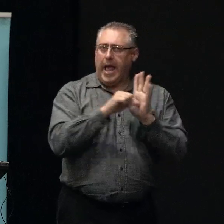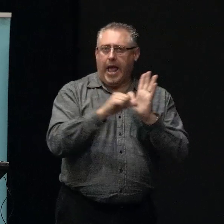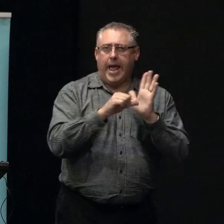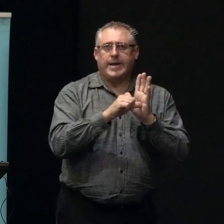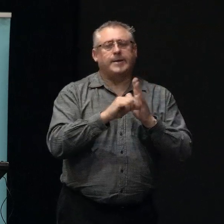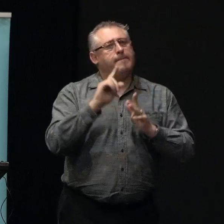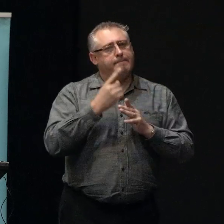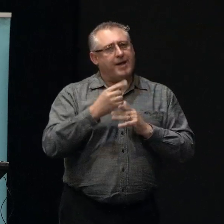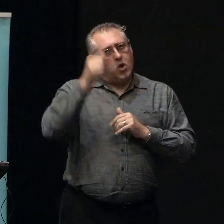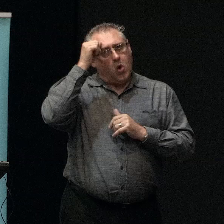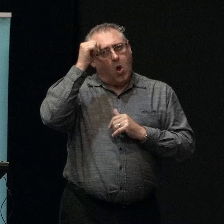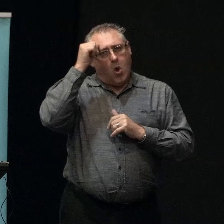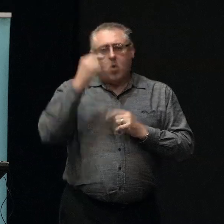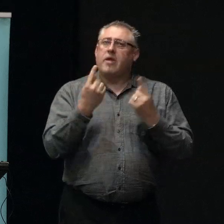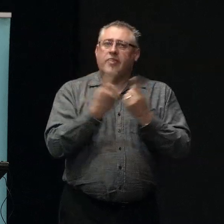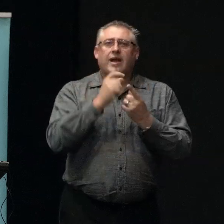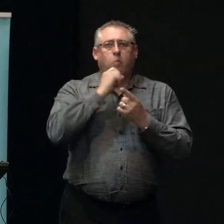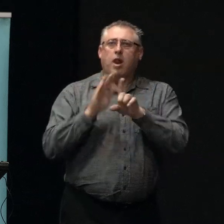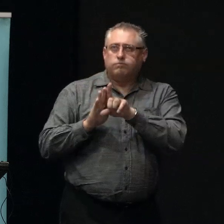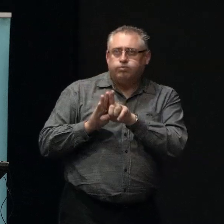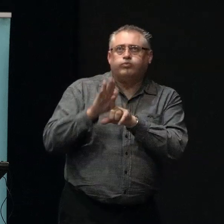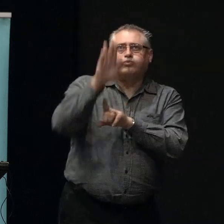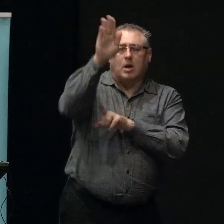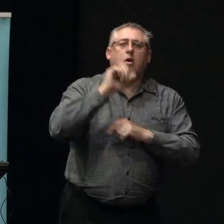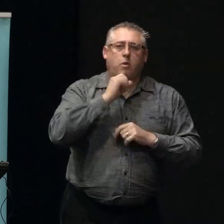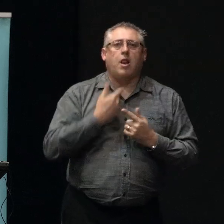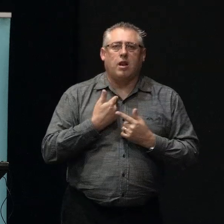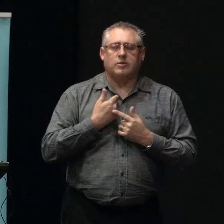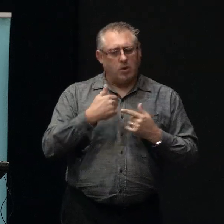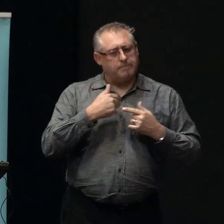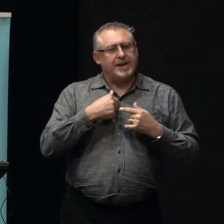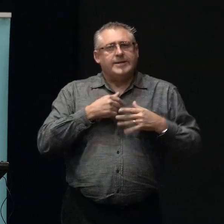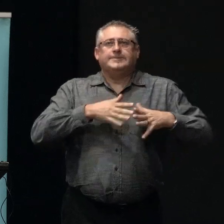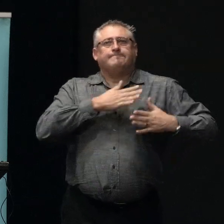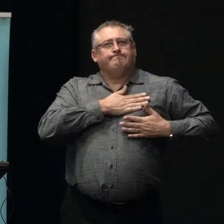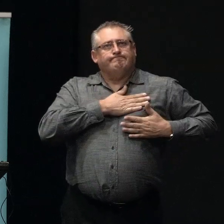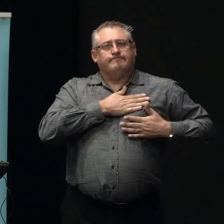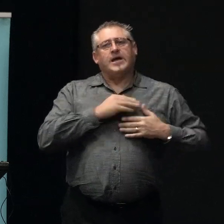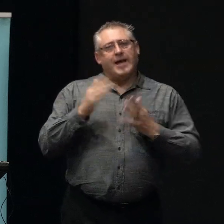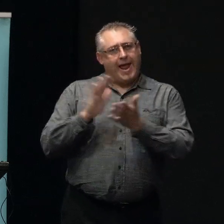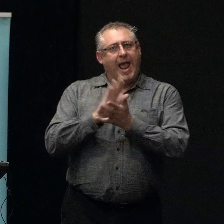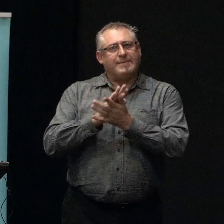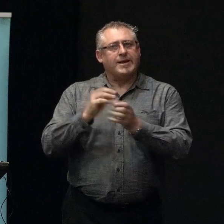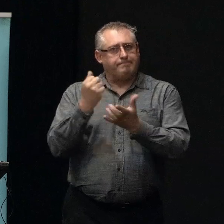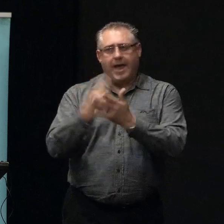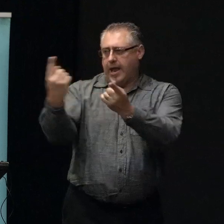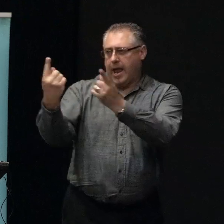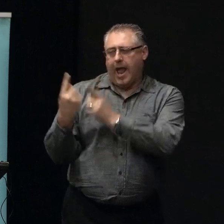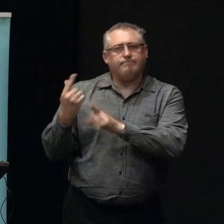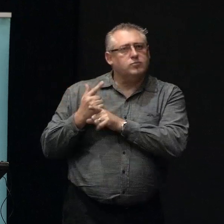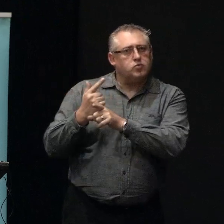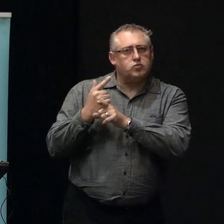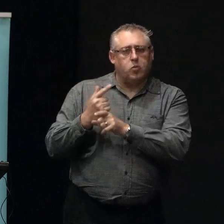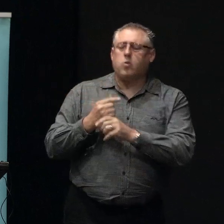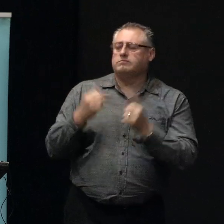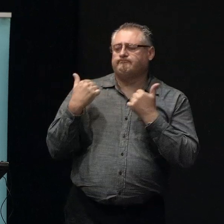but also knowing that things are going to get much better. So look, I am really heartened by their willingness to come and talk. Now